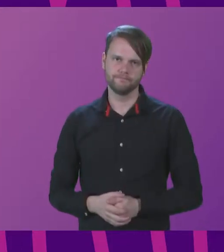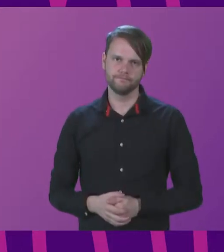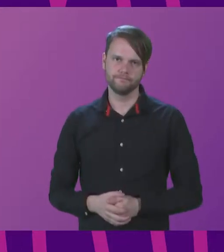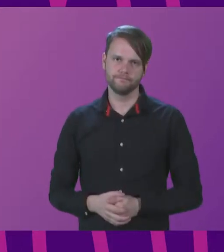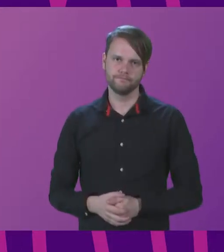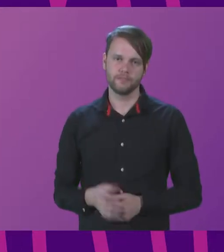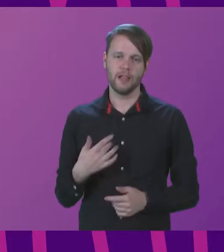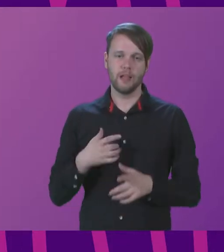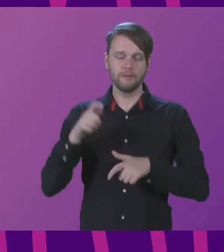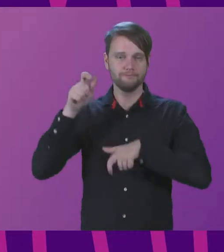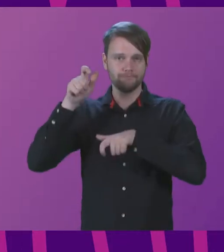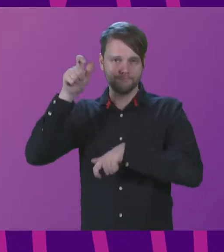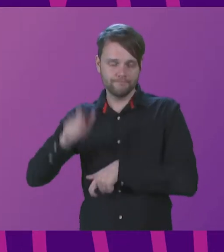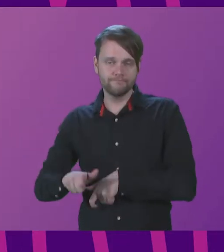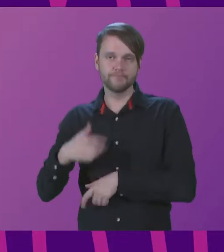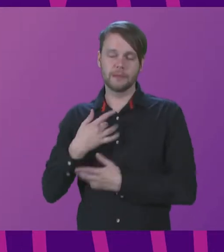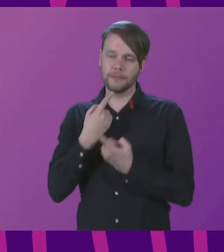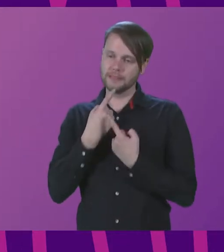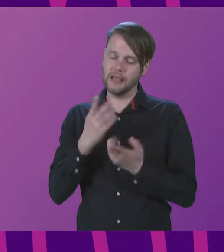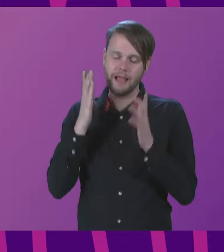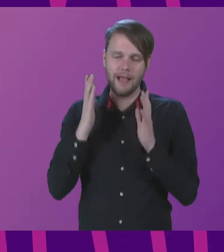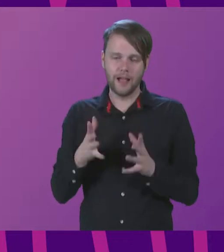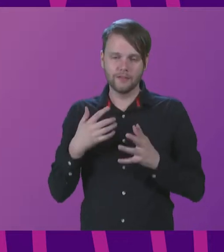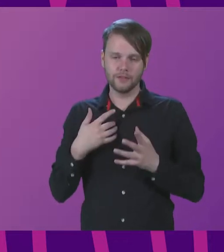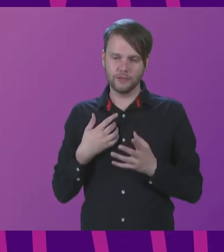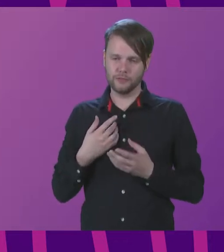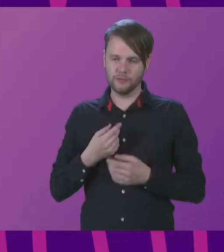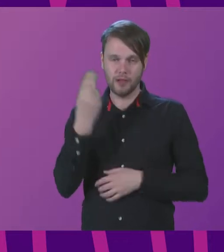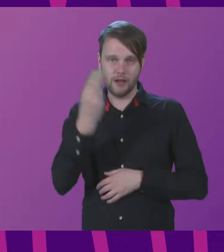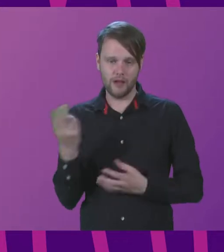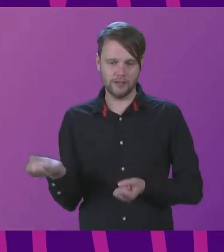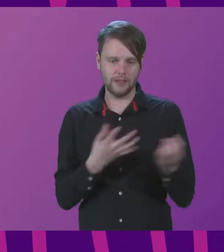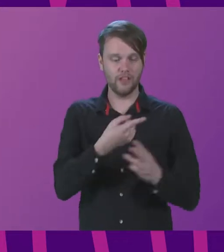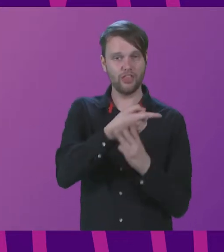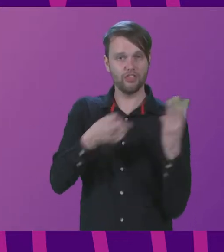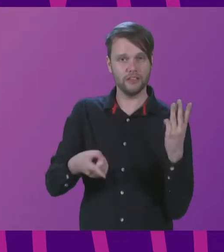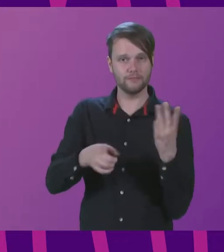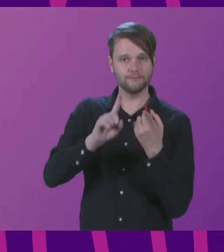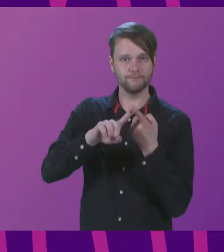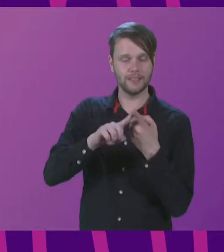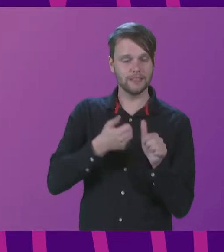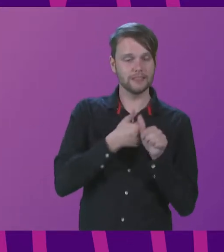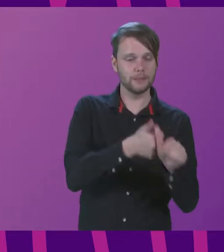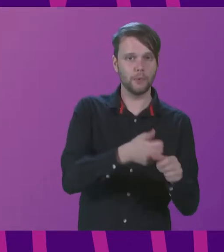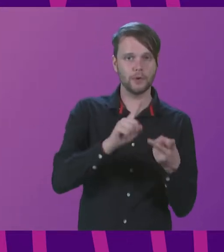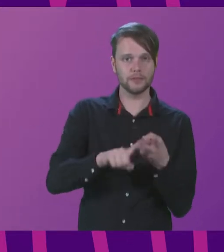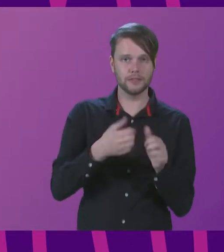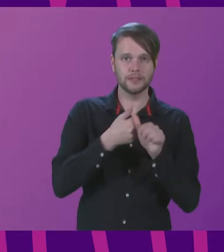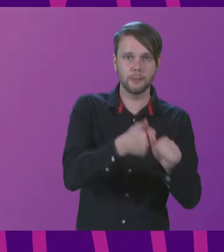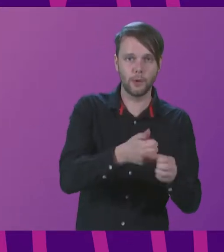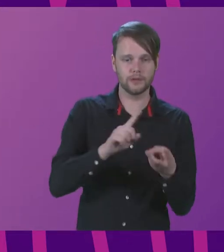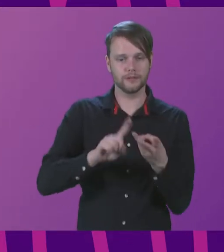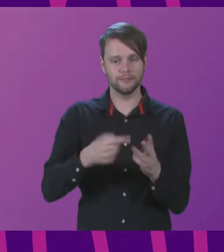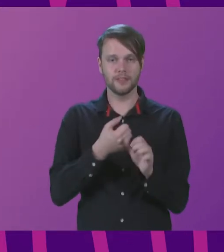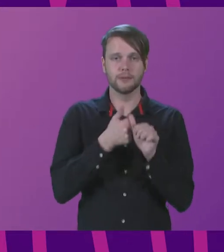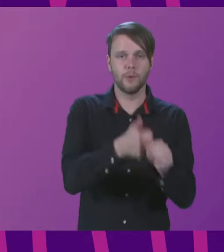Susan Sontag said that really you just have to supply artists with three things. The first is support, the second is support and the third is